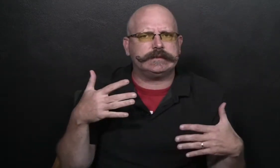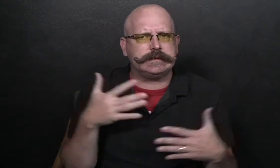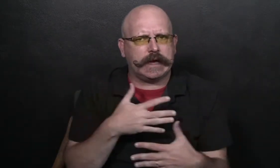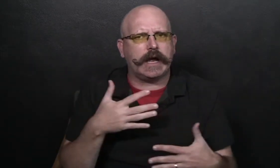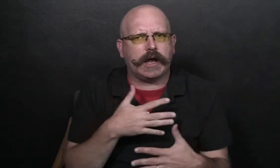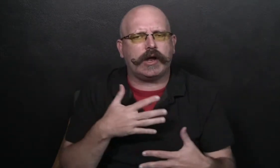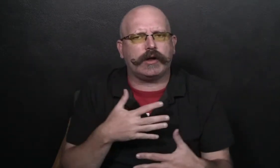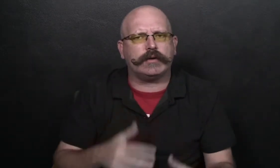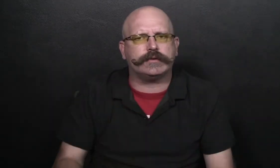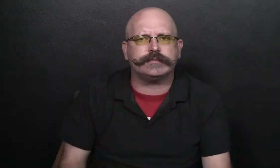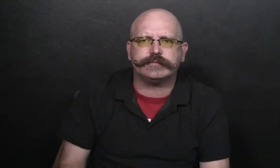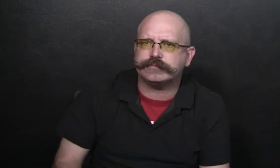scary was happening.